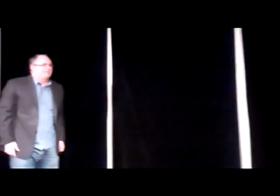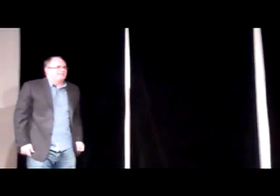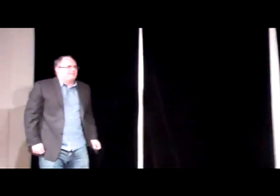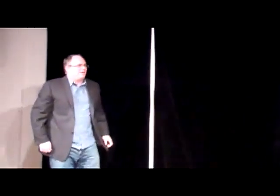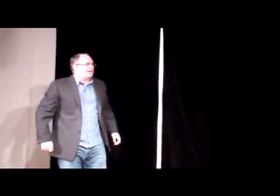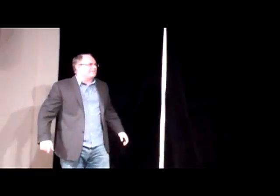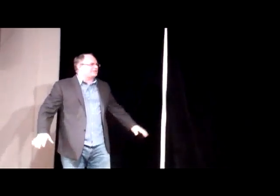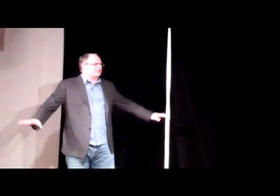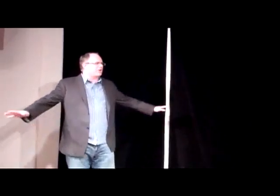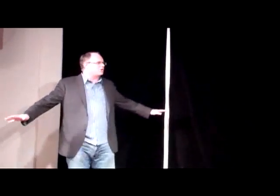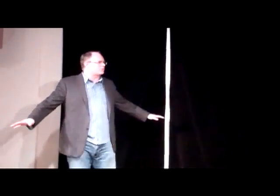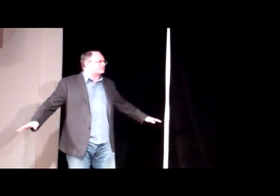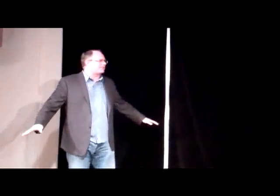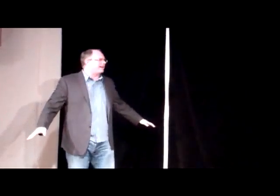I wanted to make sure the coast was clear.